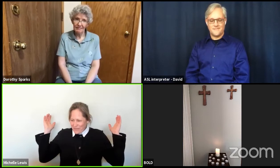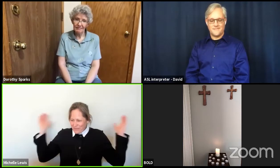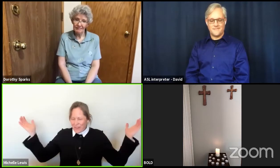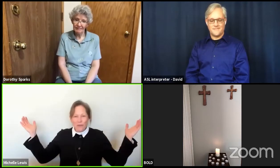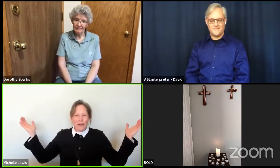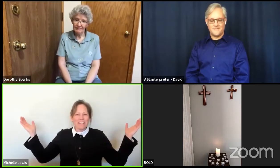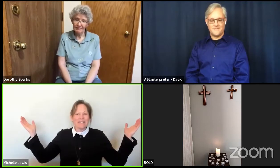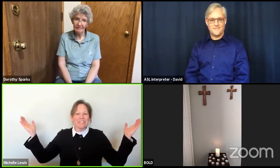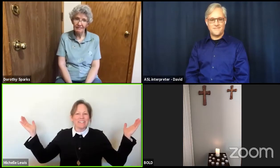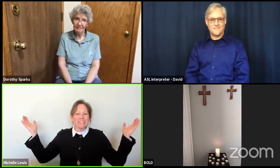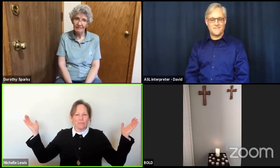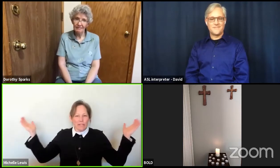Christ is risen